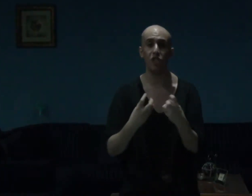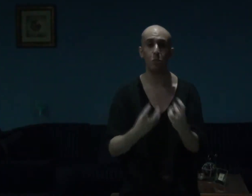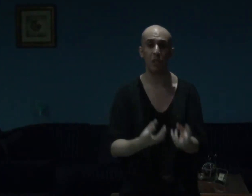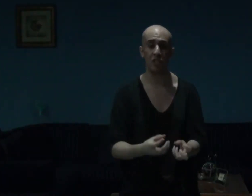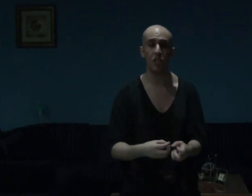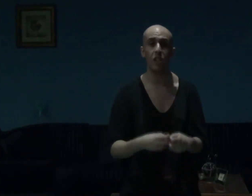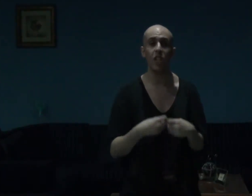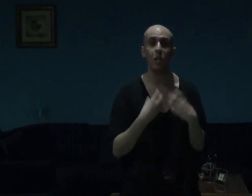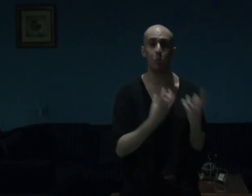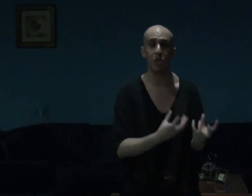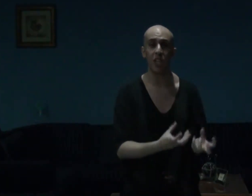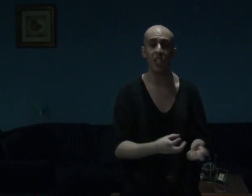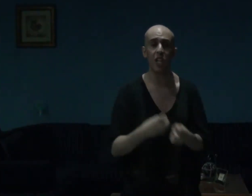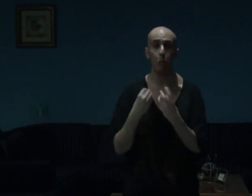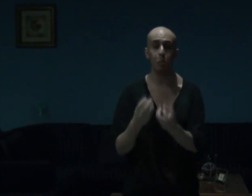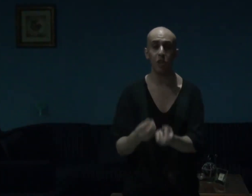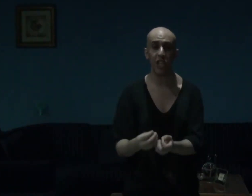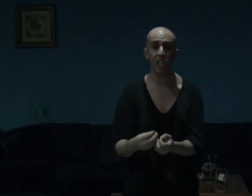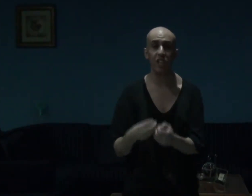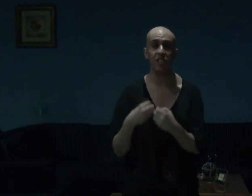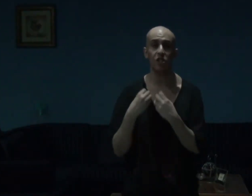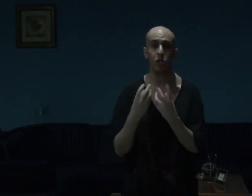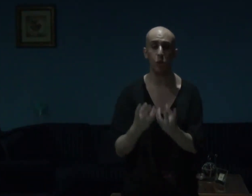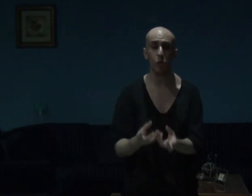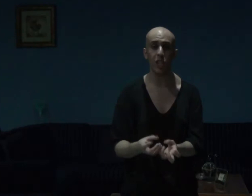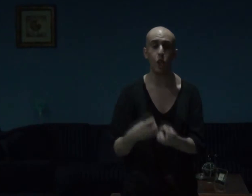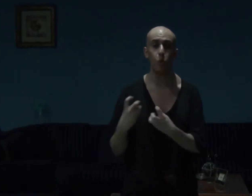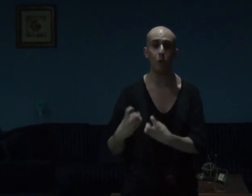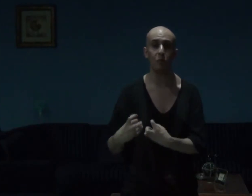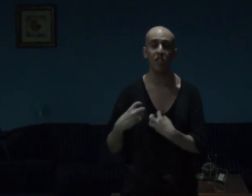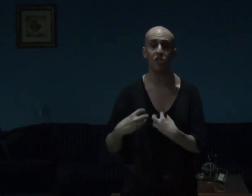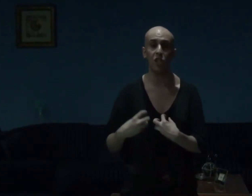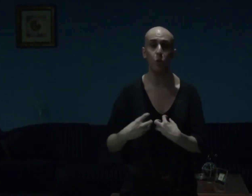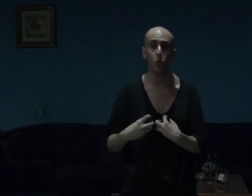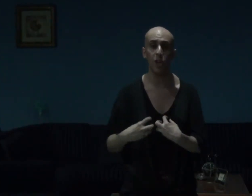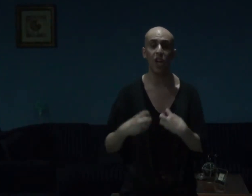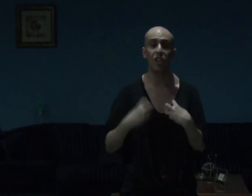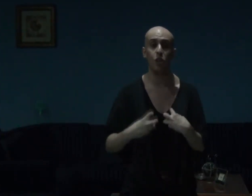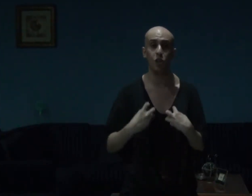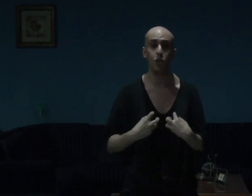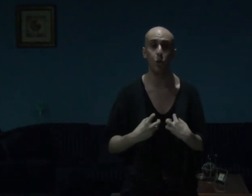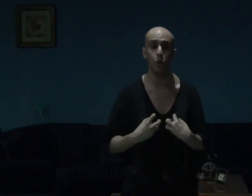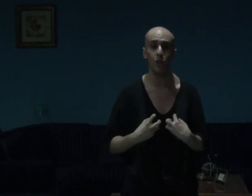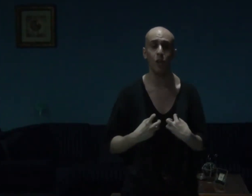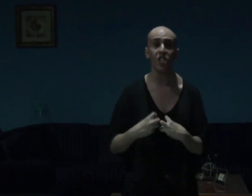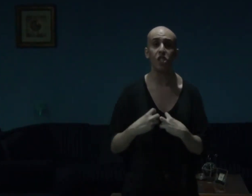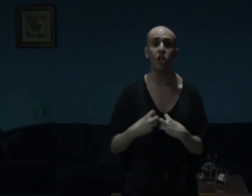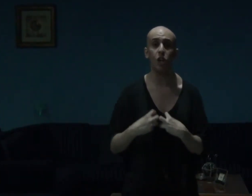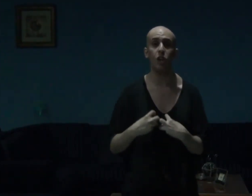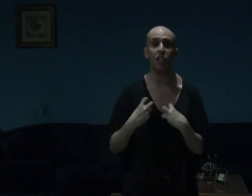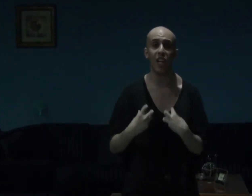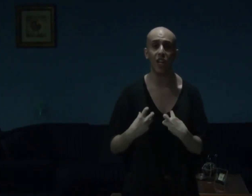which is basically a plague, a plague that is slowly corrupting Senwa and her soul, eating her alive.